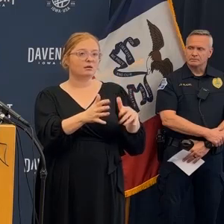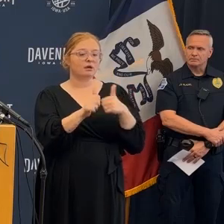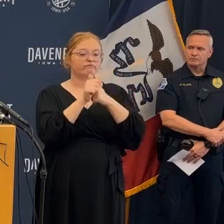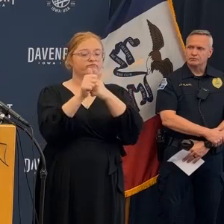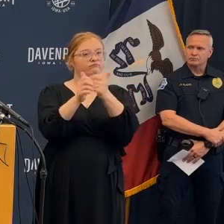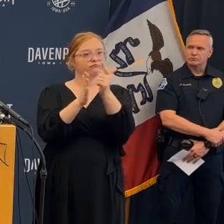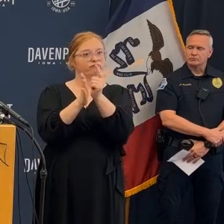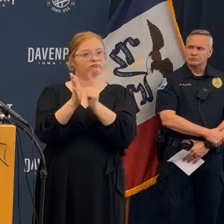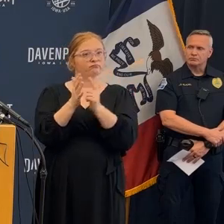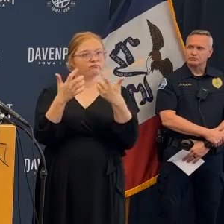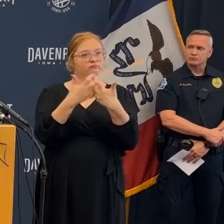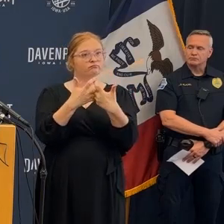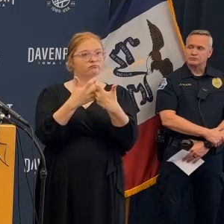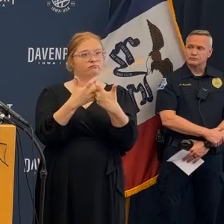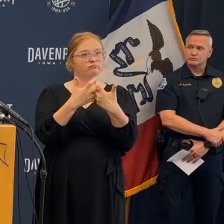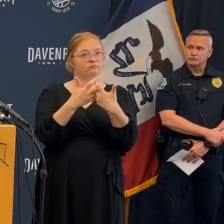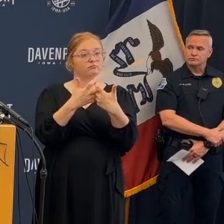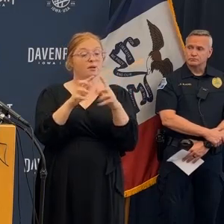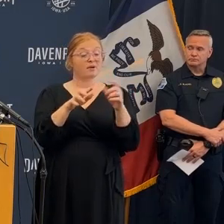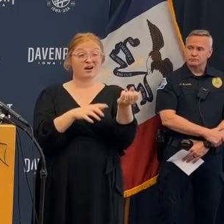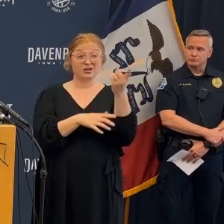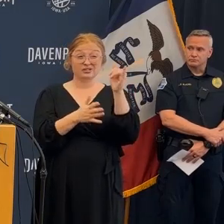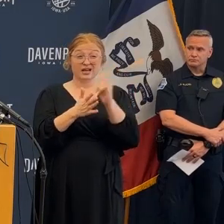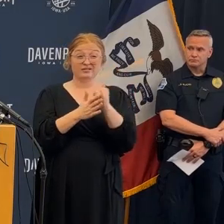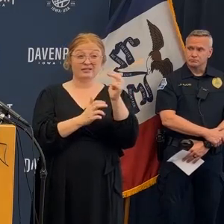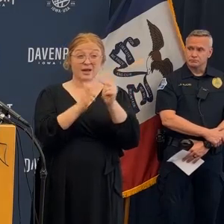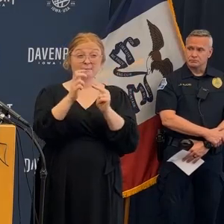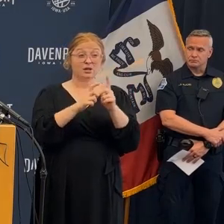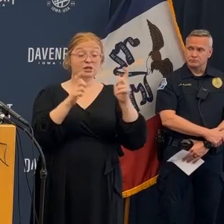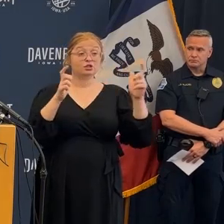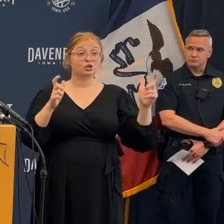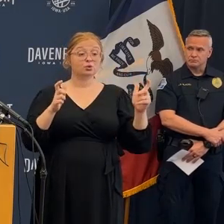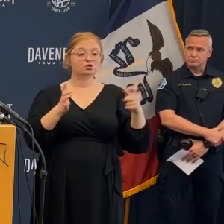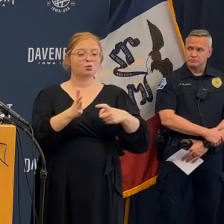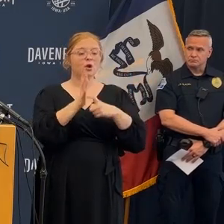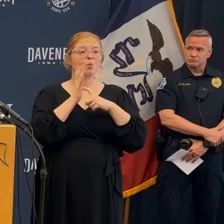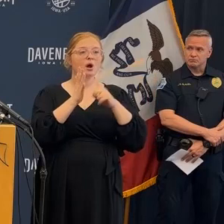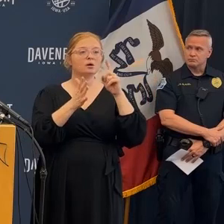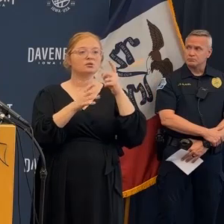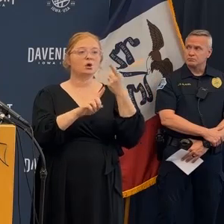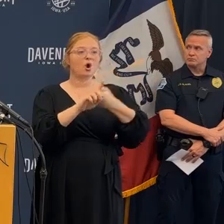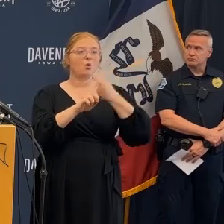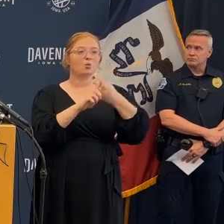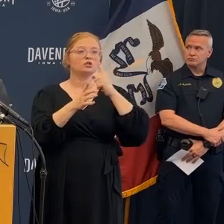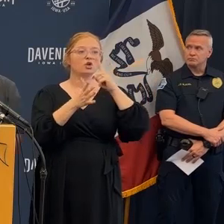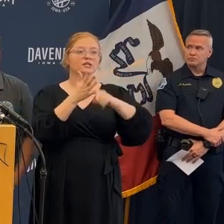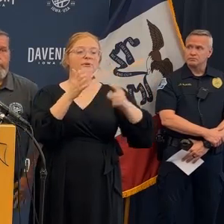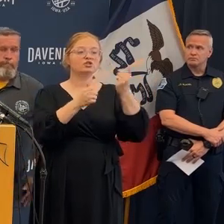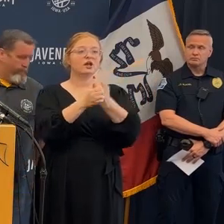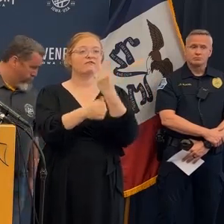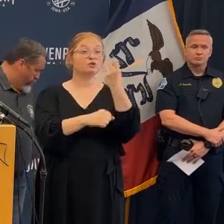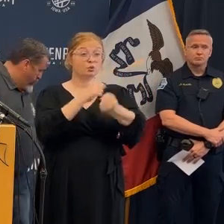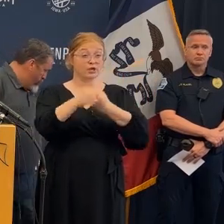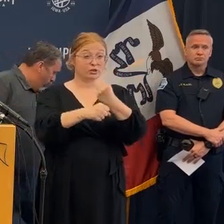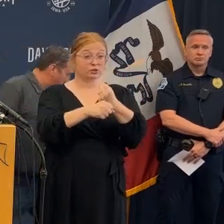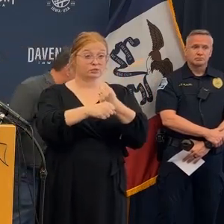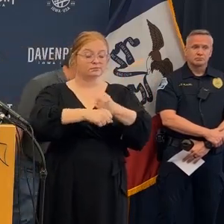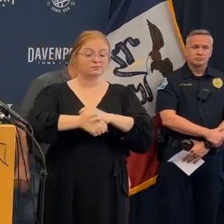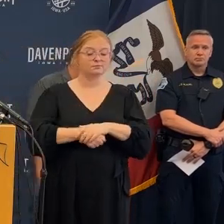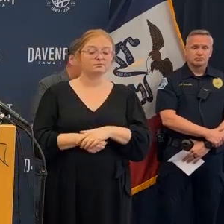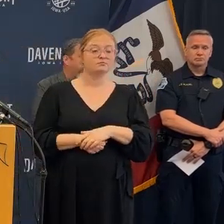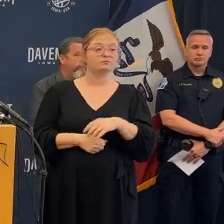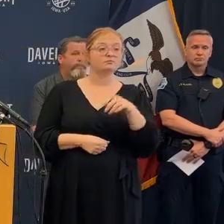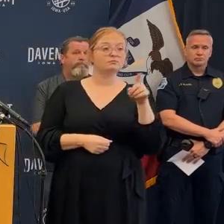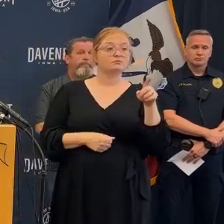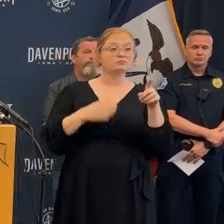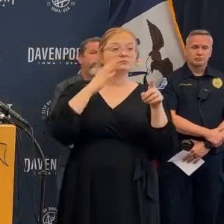inspector if something was found in violation or need a repair they would send out an official notice in order of what needed to be fixed and then that would be followed up